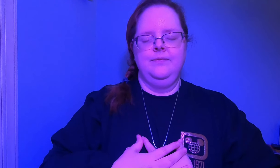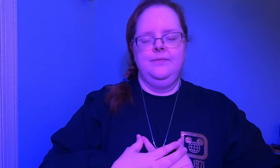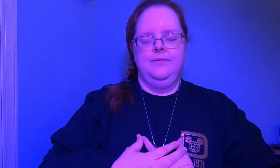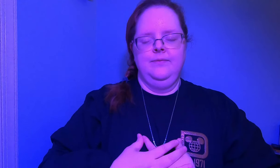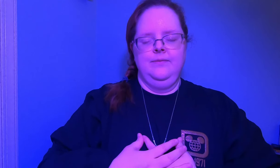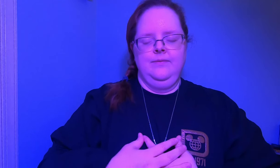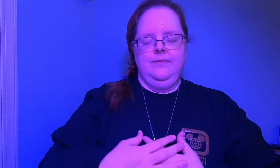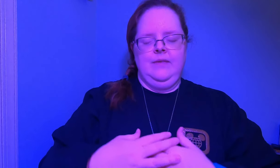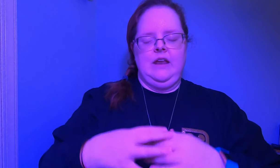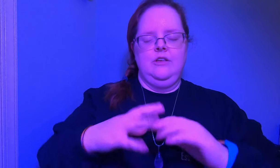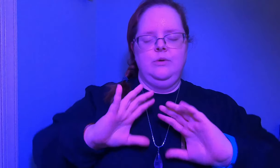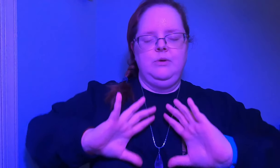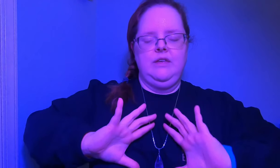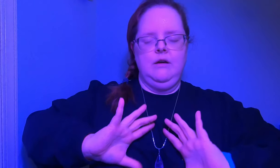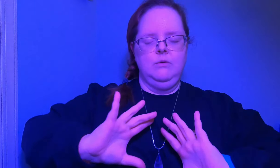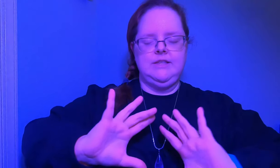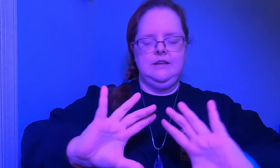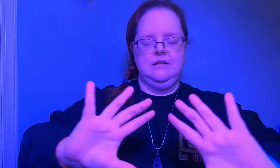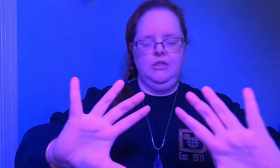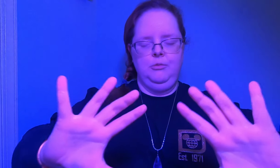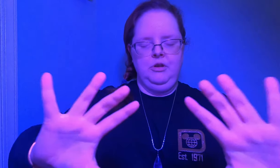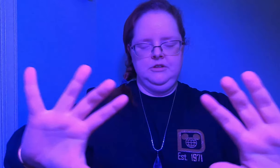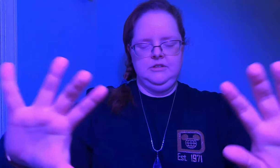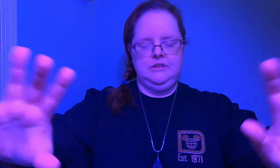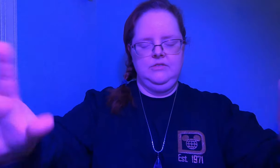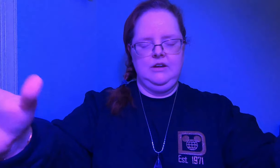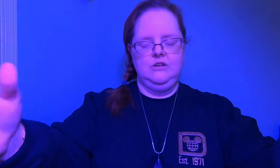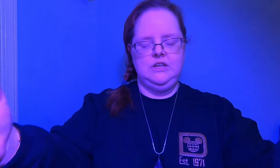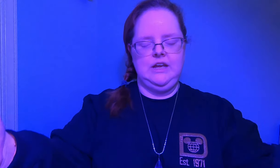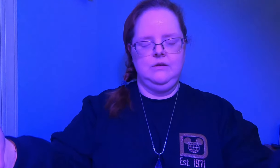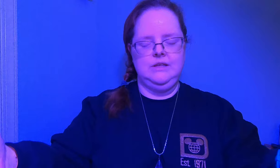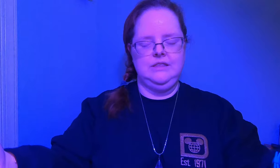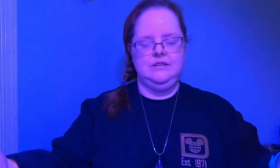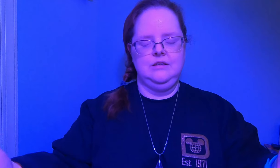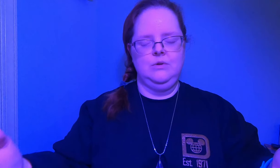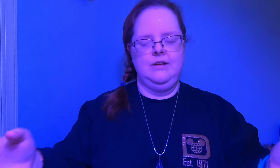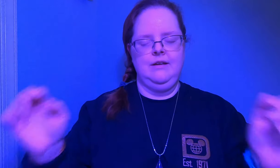and as we breathe out we send another pulse of energy and with this one